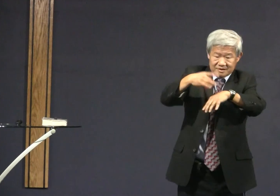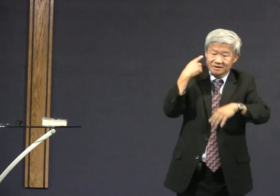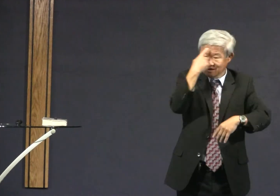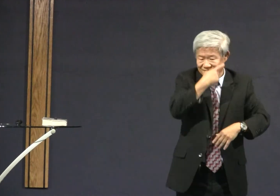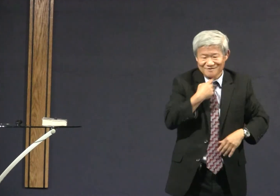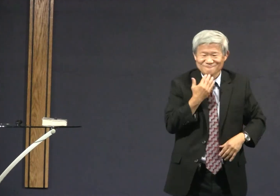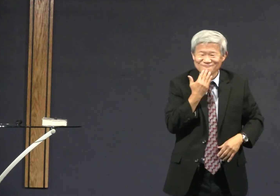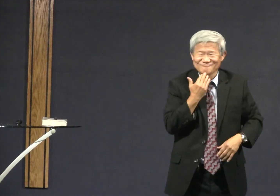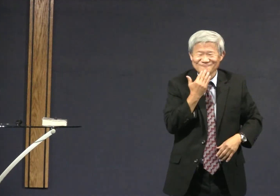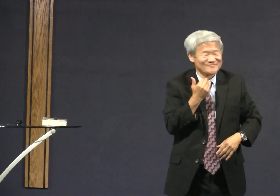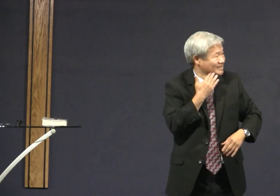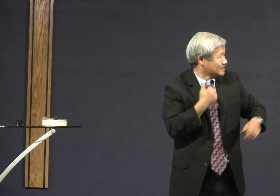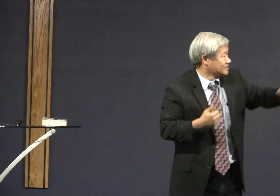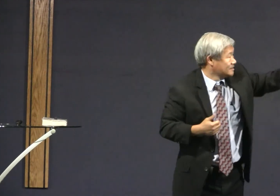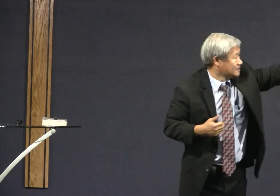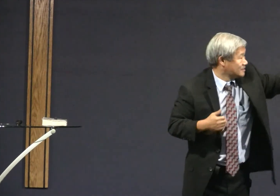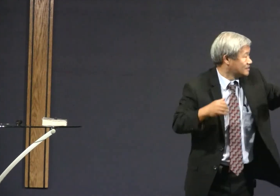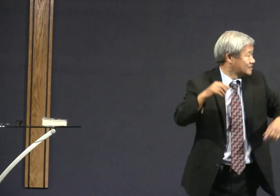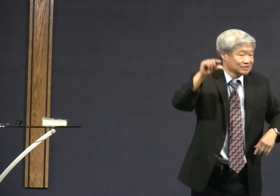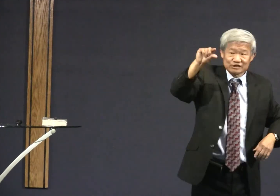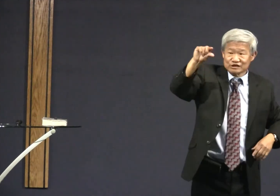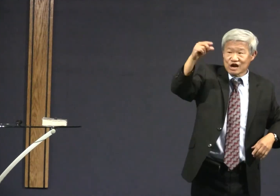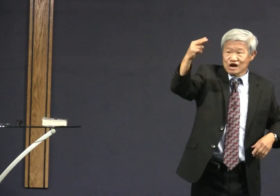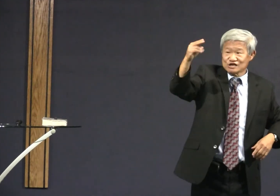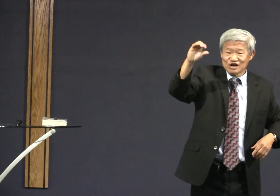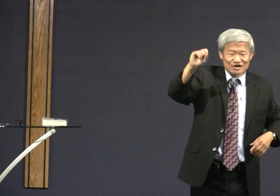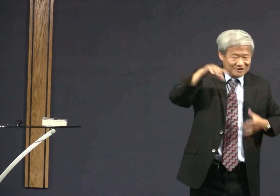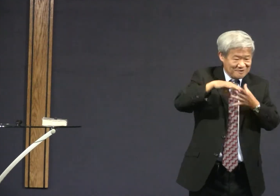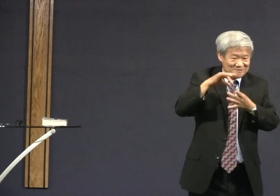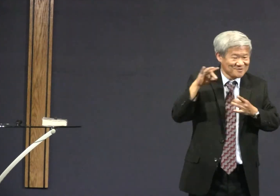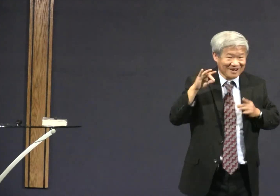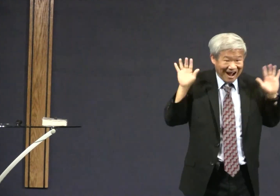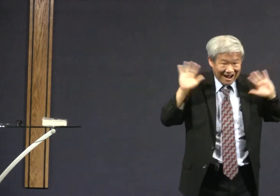you see the pumpkin over here and the ghost